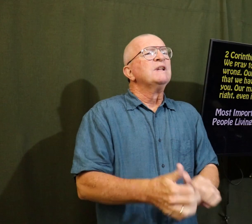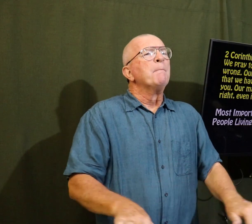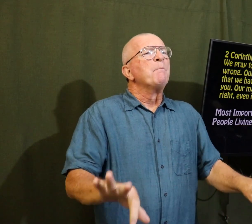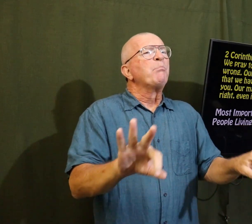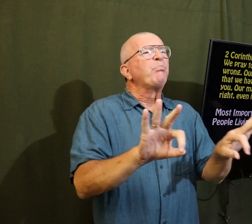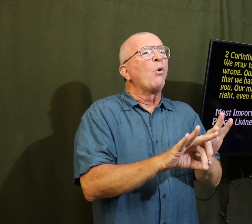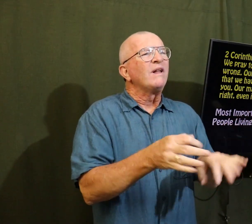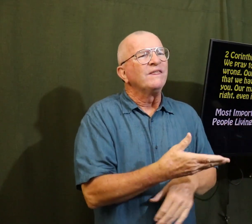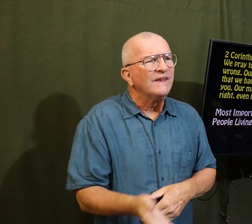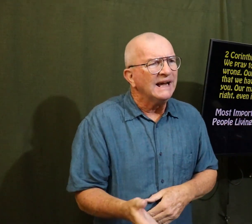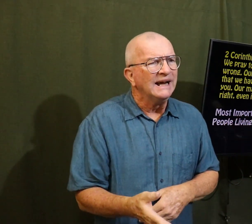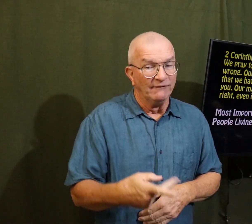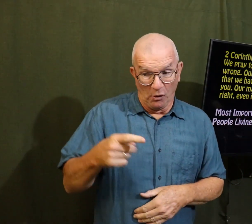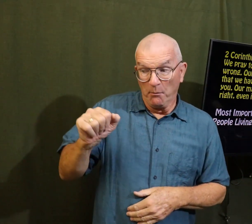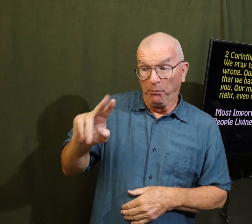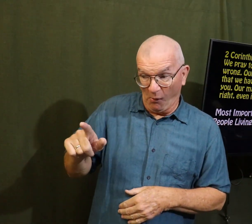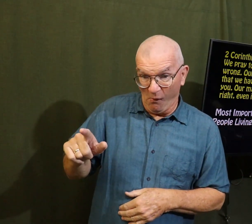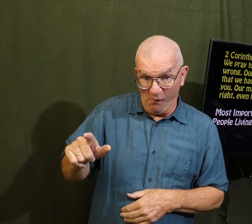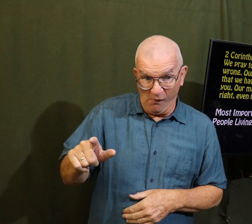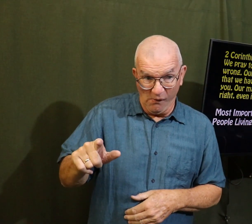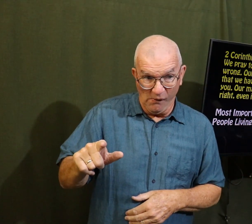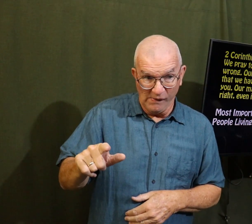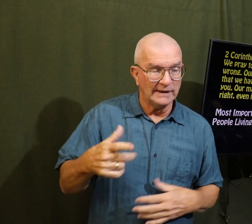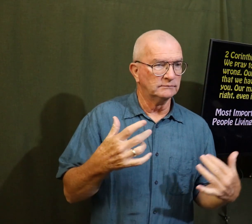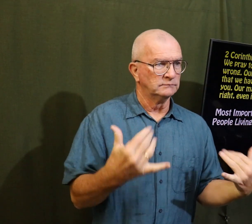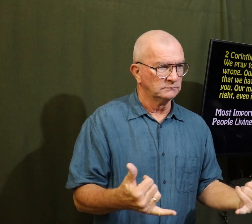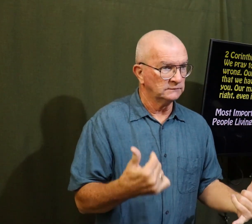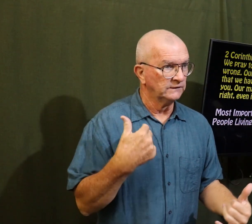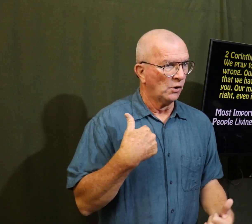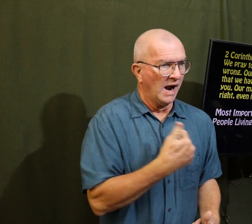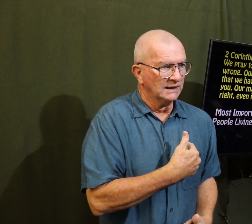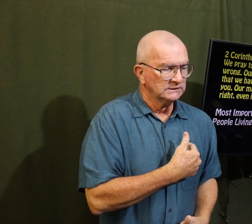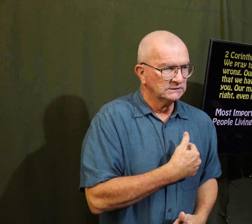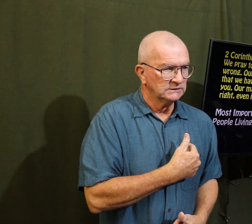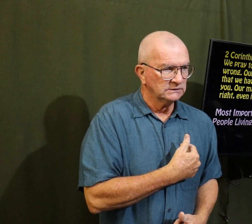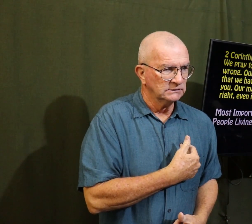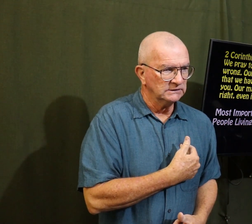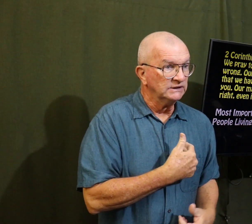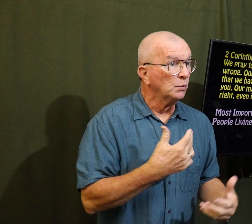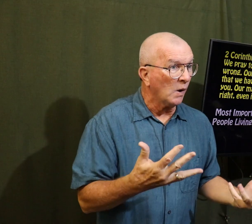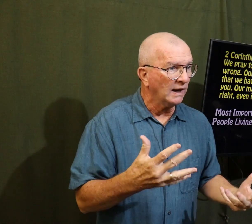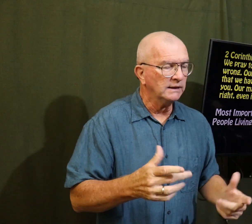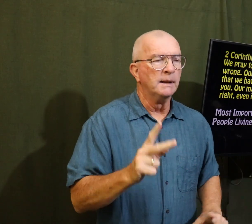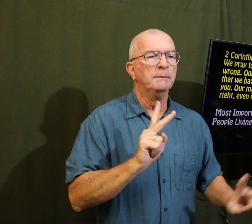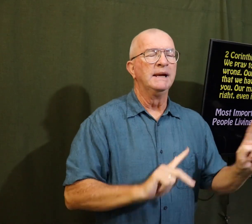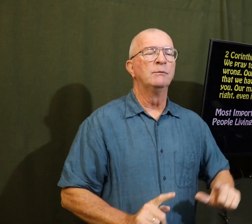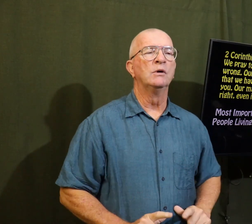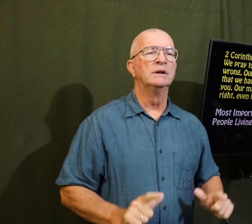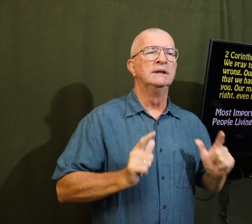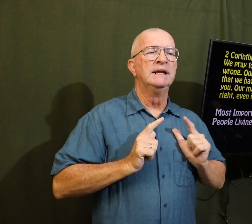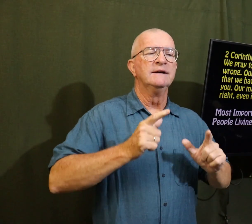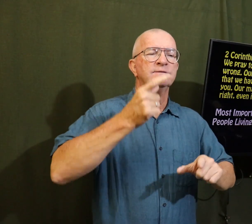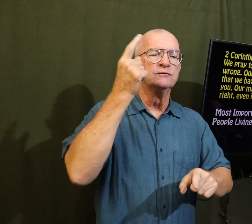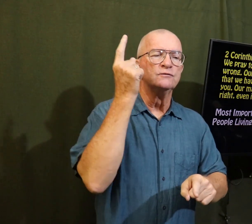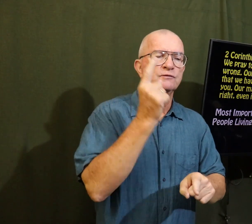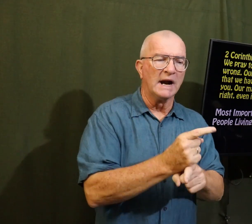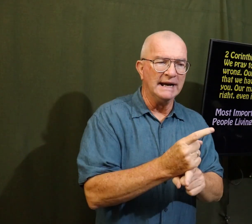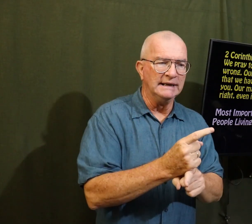the most important thing for Paul and for us today is what people